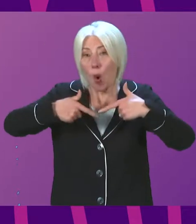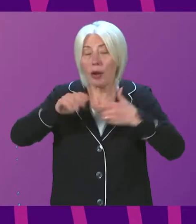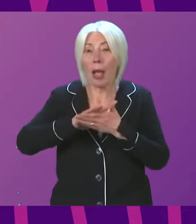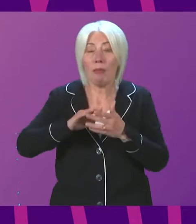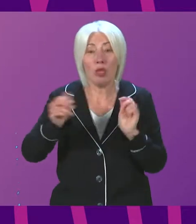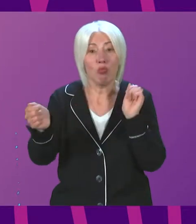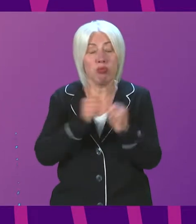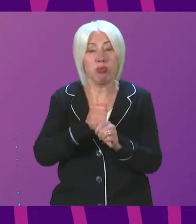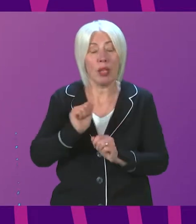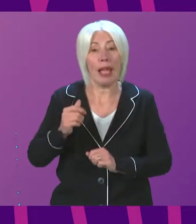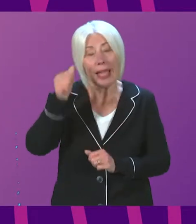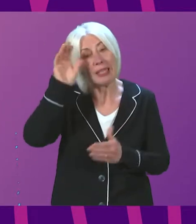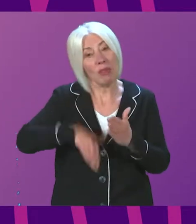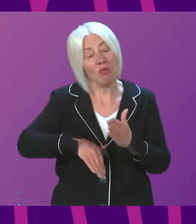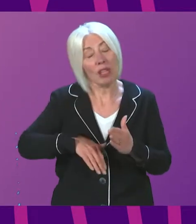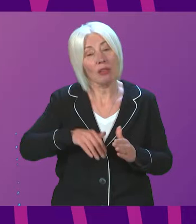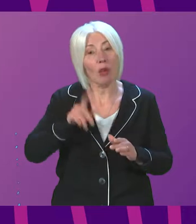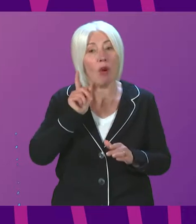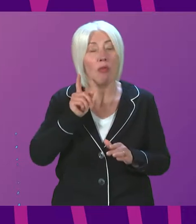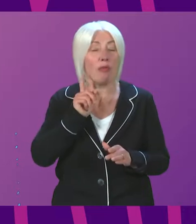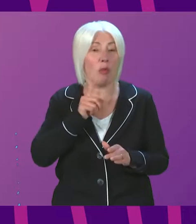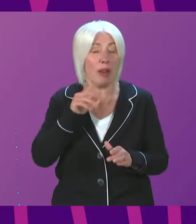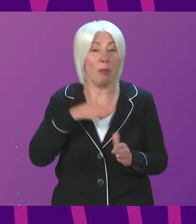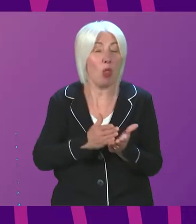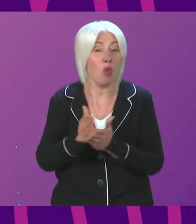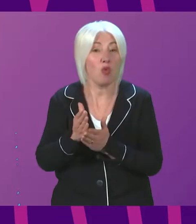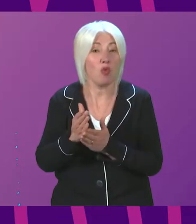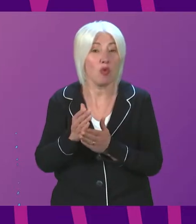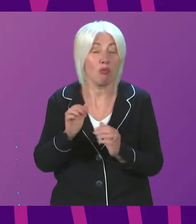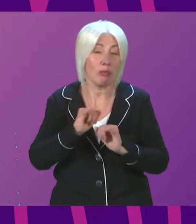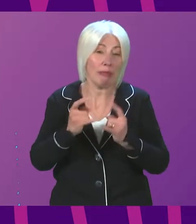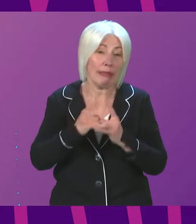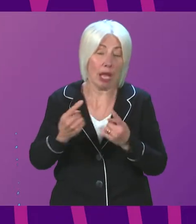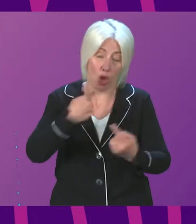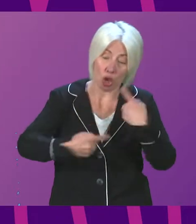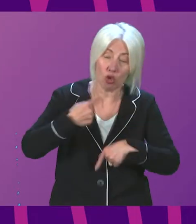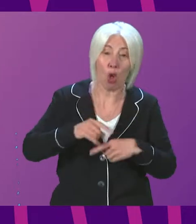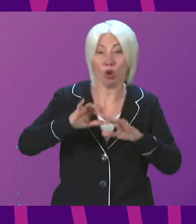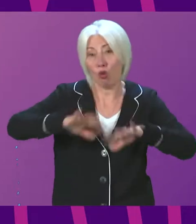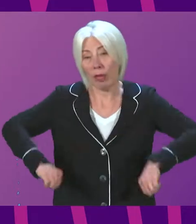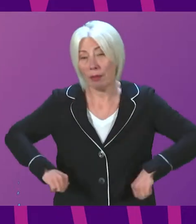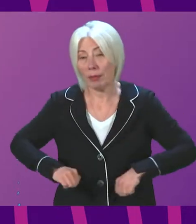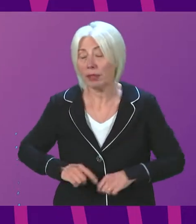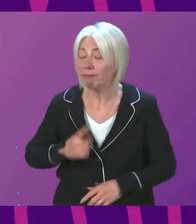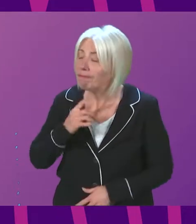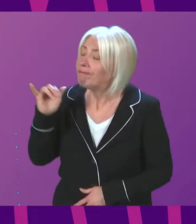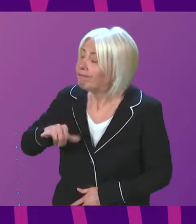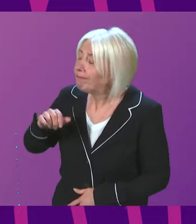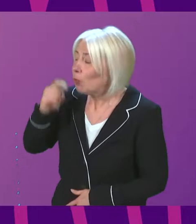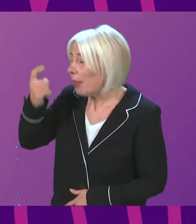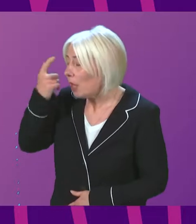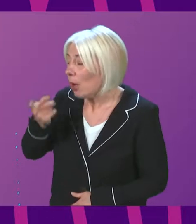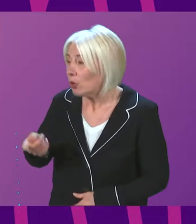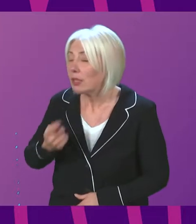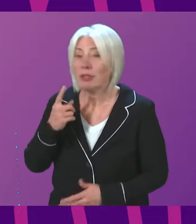of rape victims and survivors of sexual assault First Minister Yes I will give consideration to that obviously issues